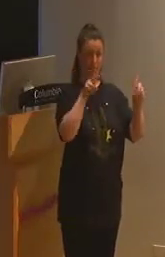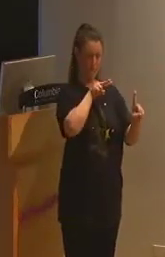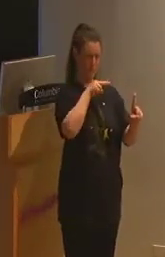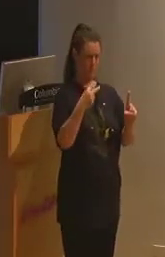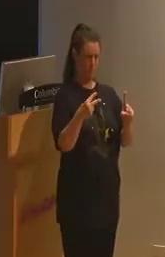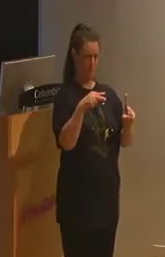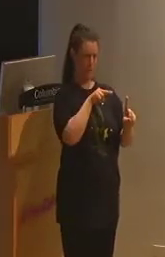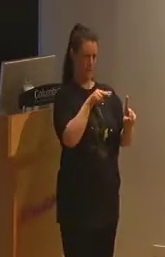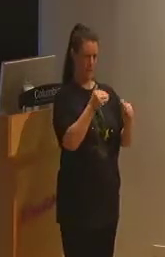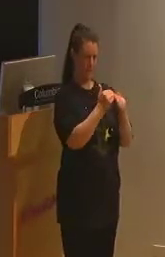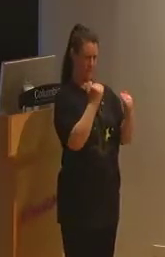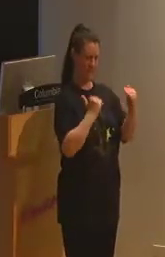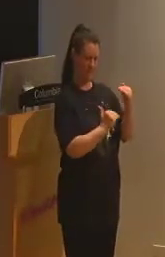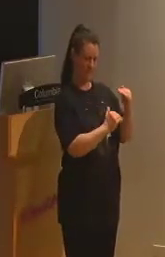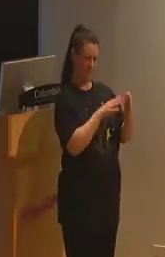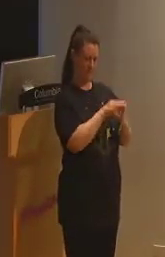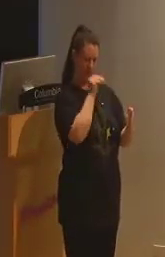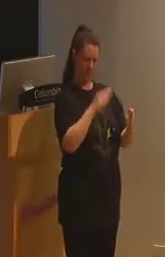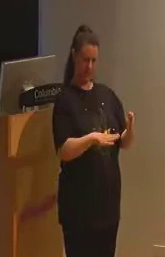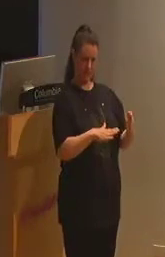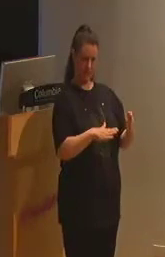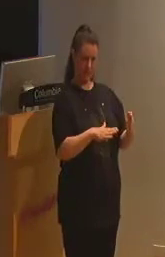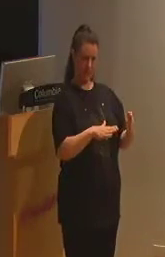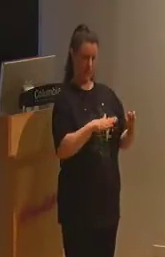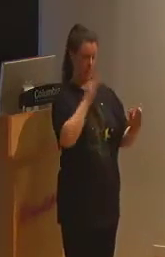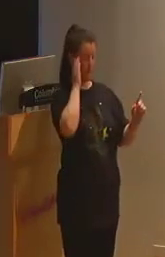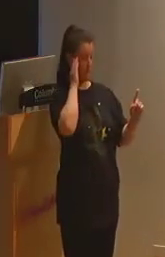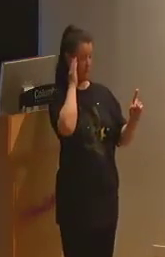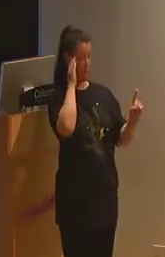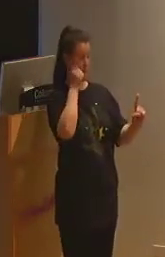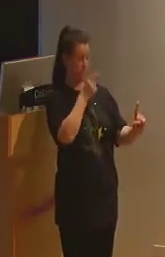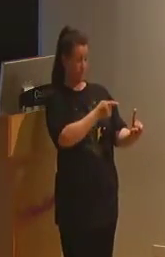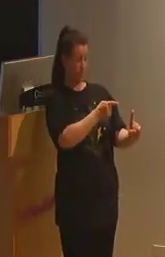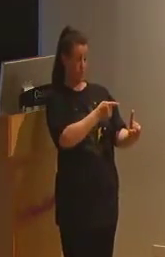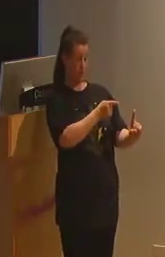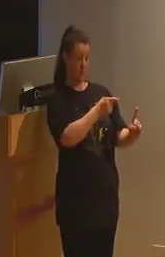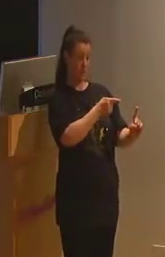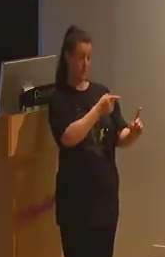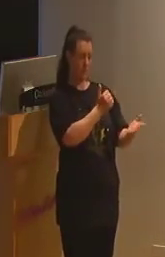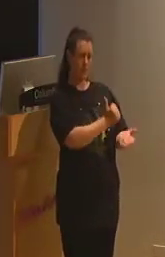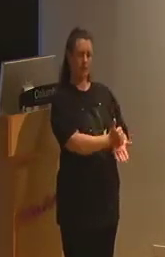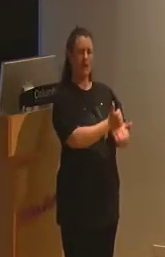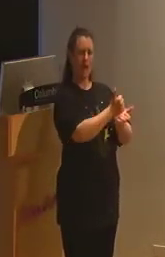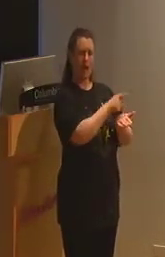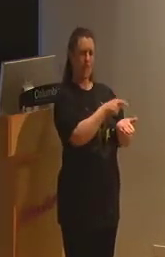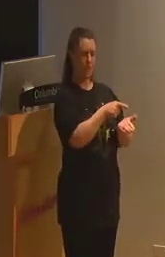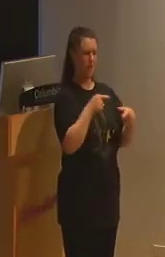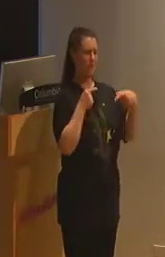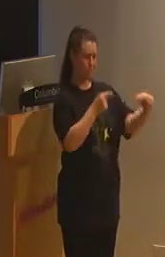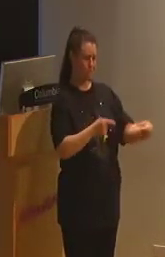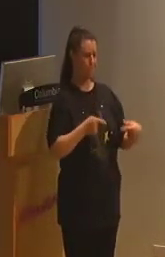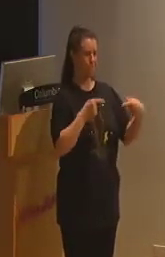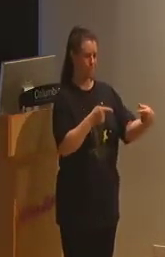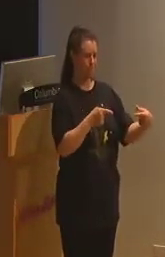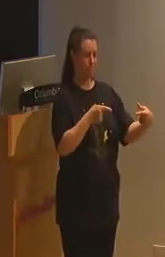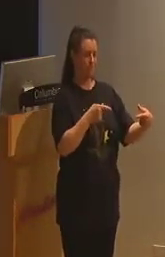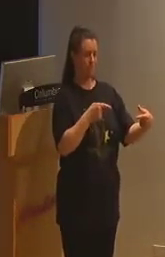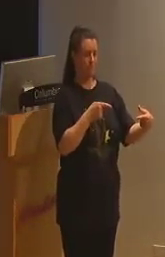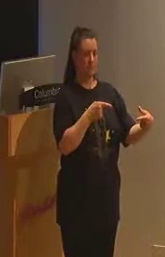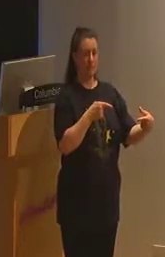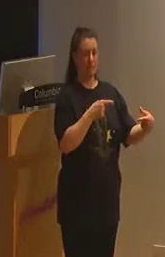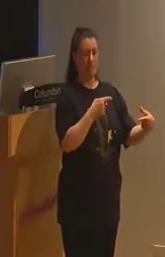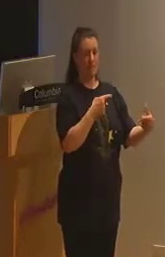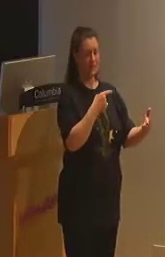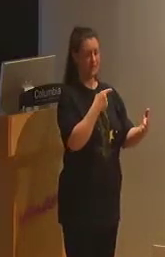could be the focus of special programs to remediate their deficiencies is in many respects as impoverishing and debilitating as the